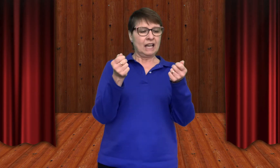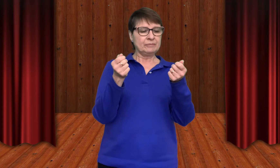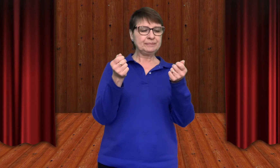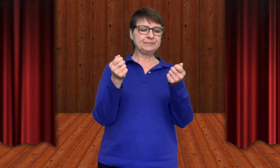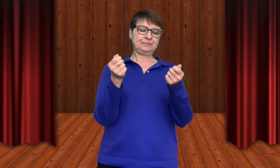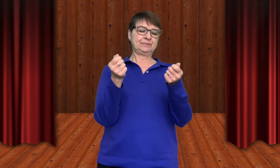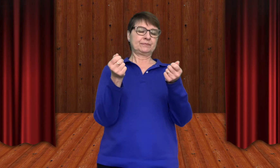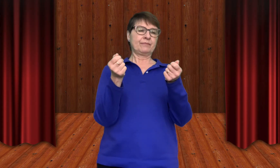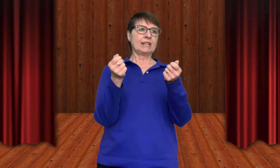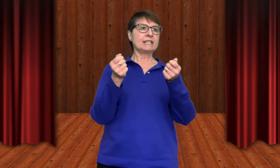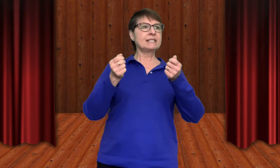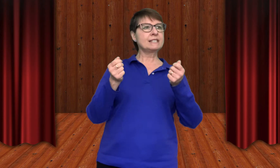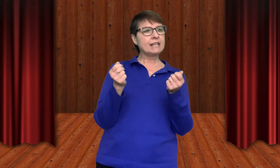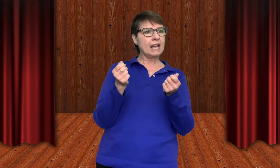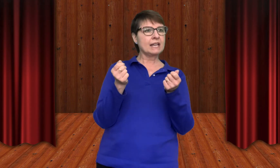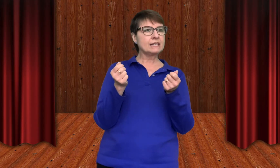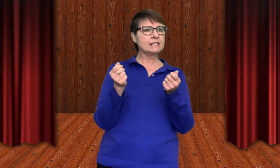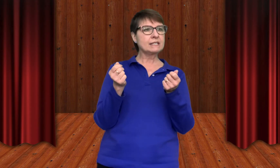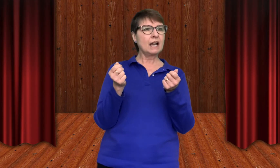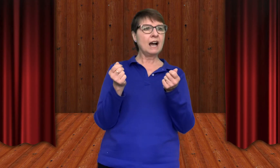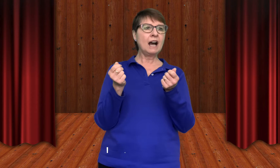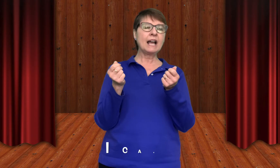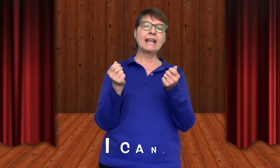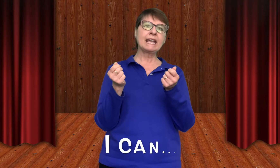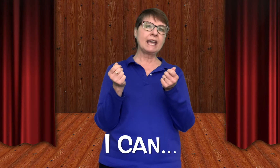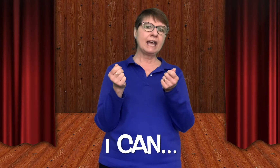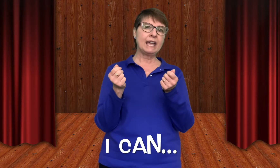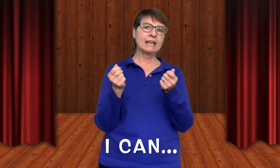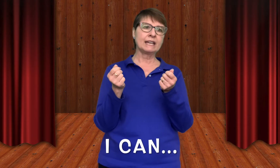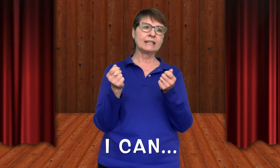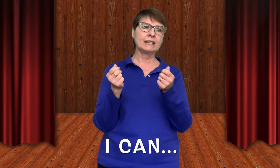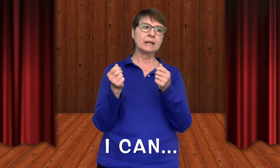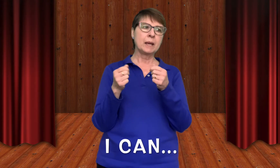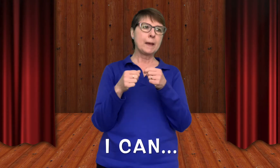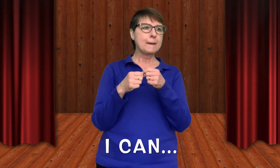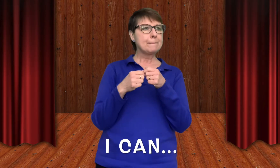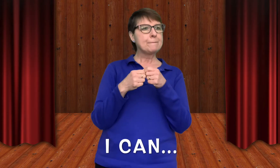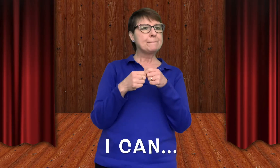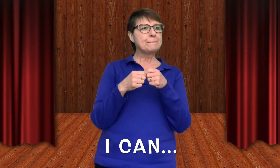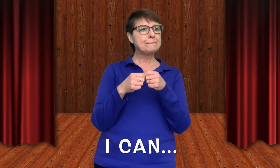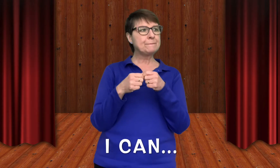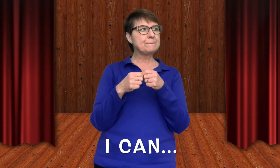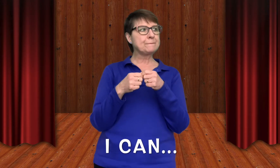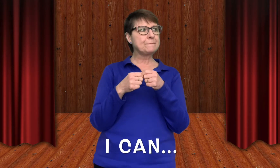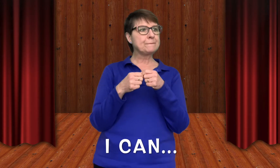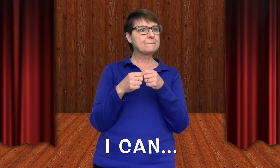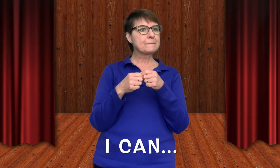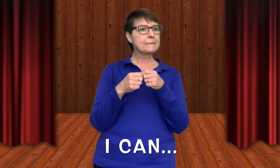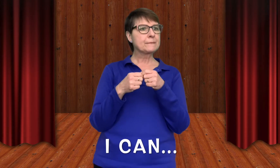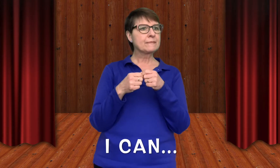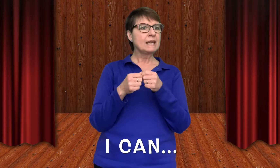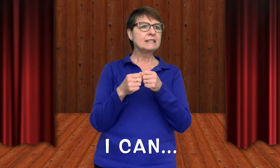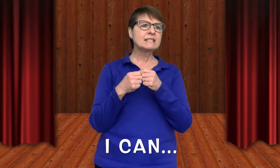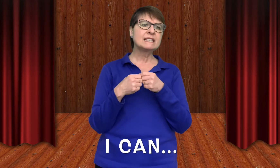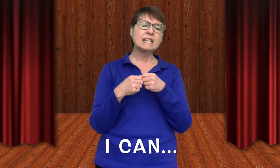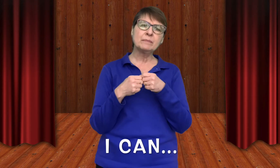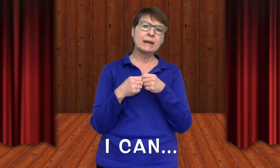Hmm, it says, I can. Hmm, let's think about